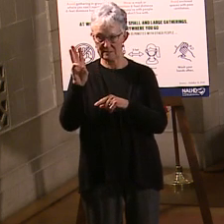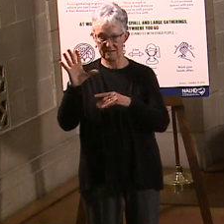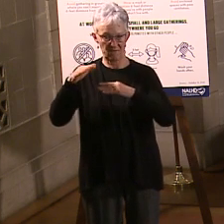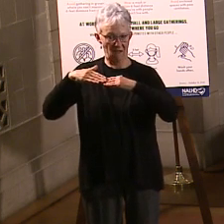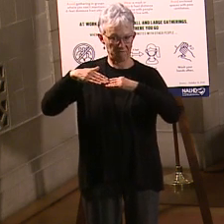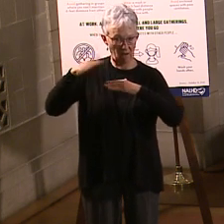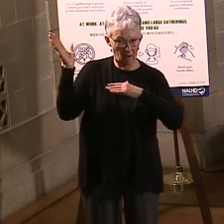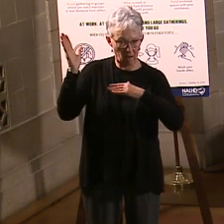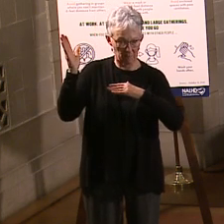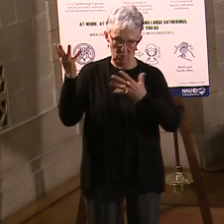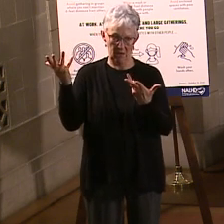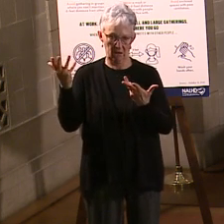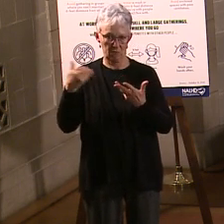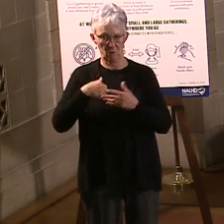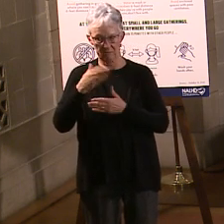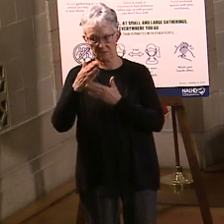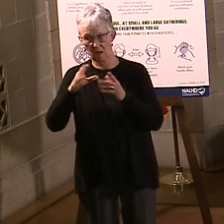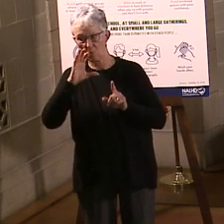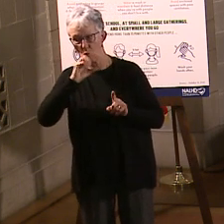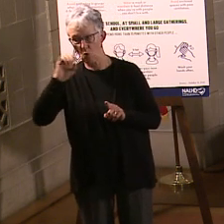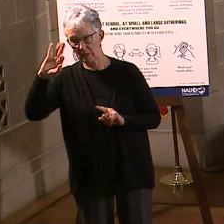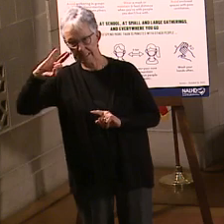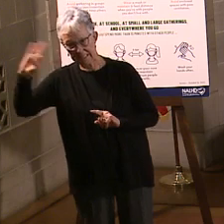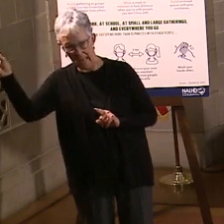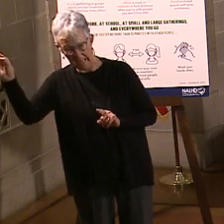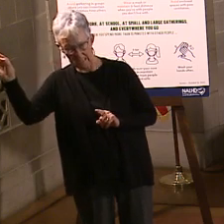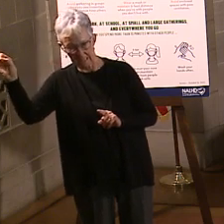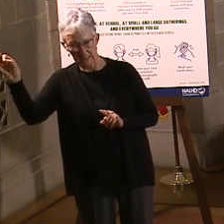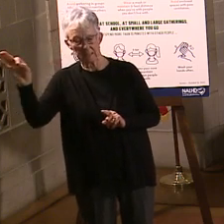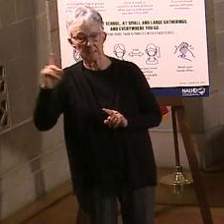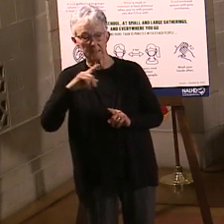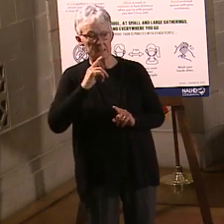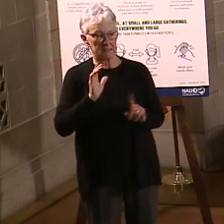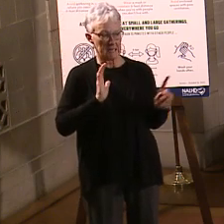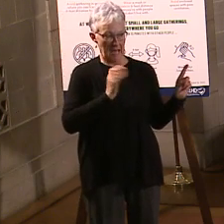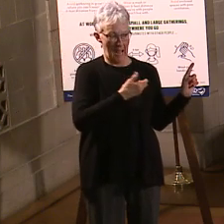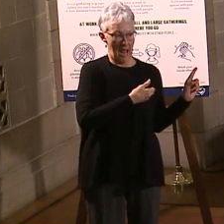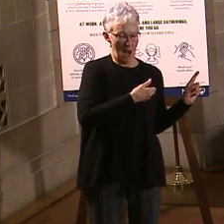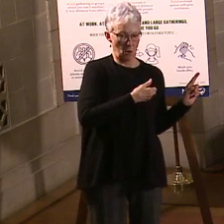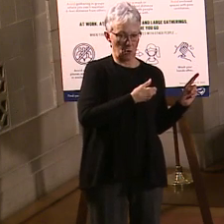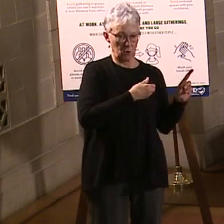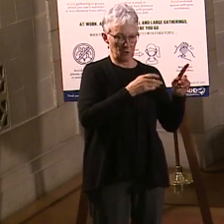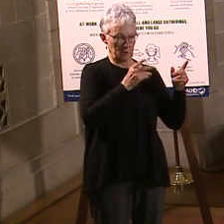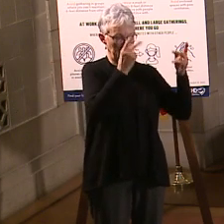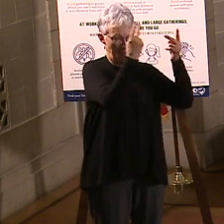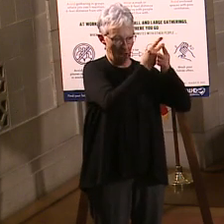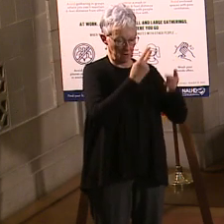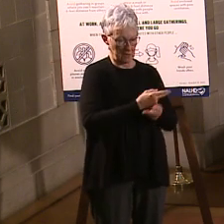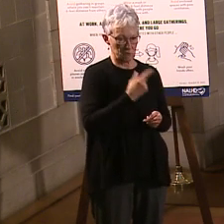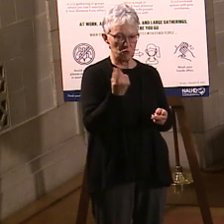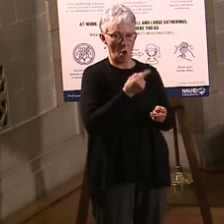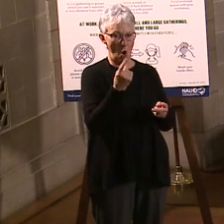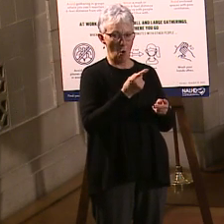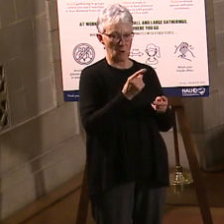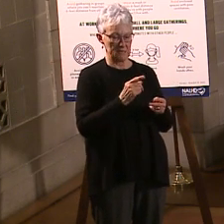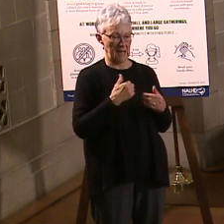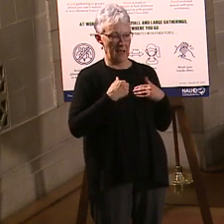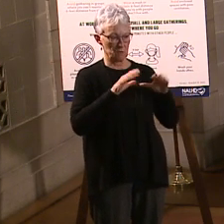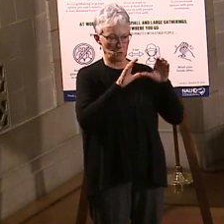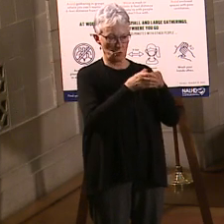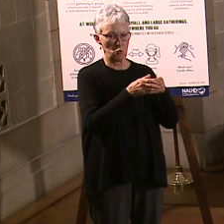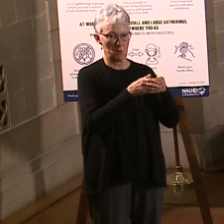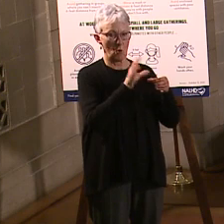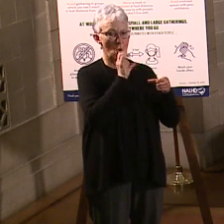our initial algorithm on, will prioritize the 75 and older, and then the 65 and older. And so, we are taking into